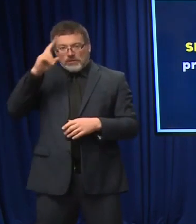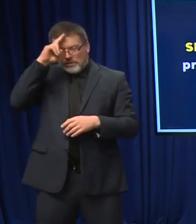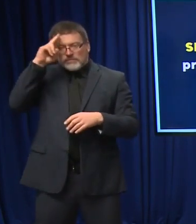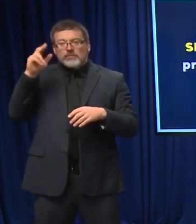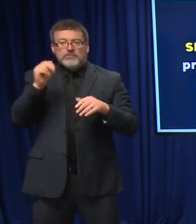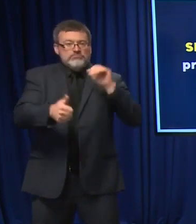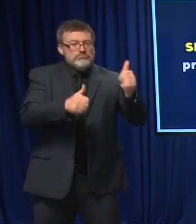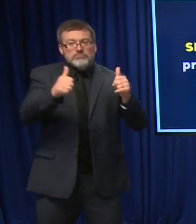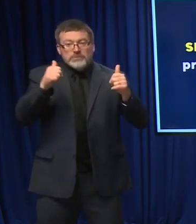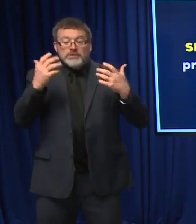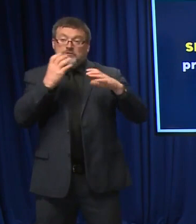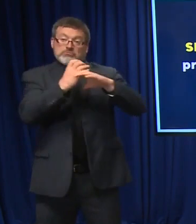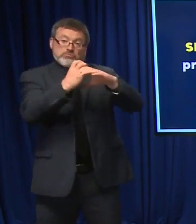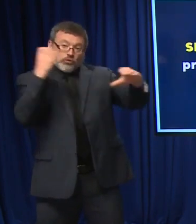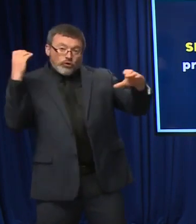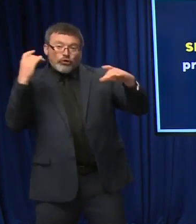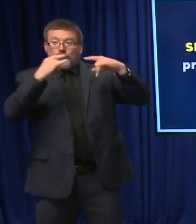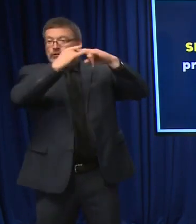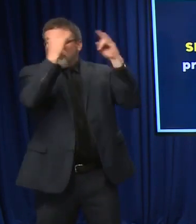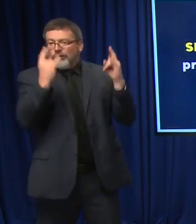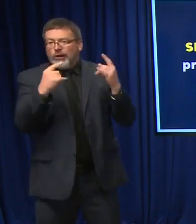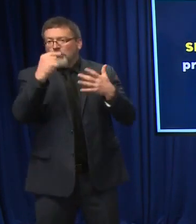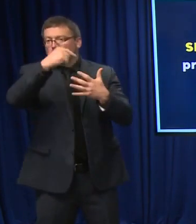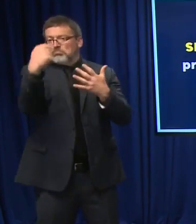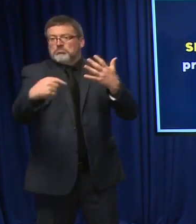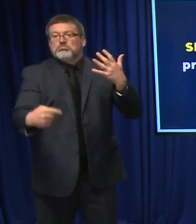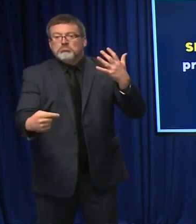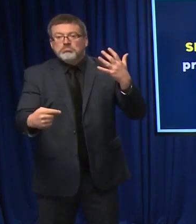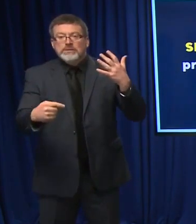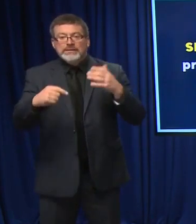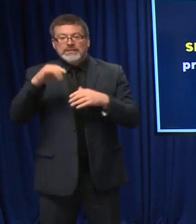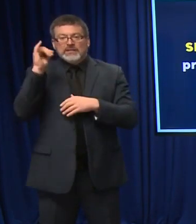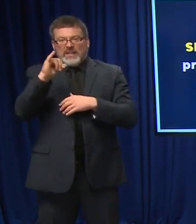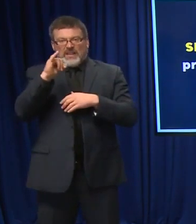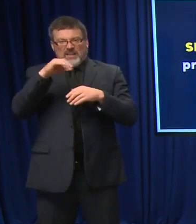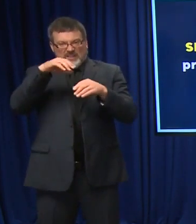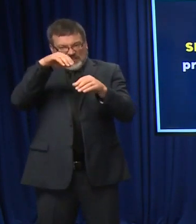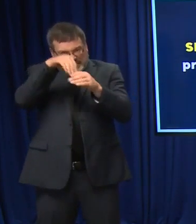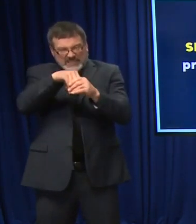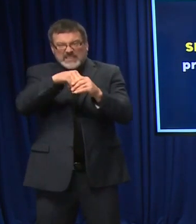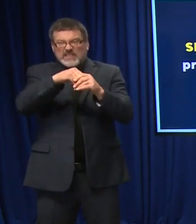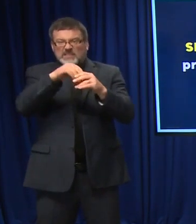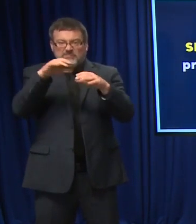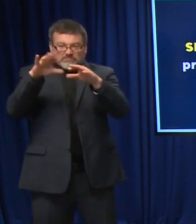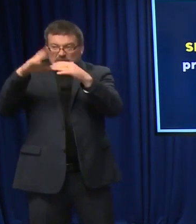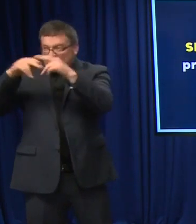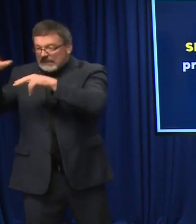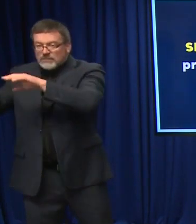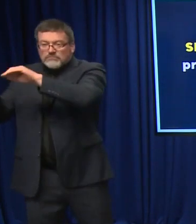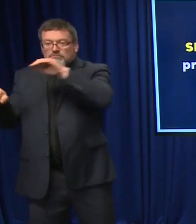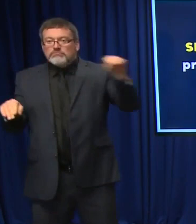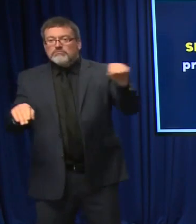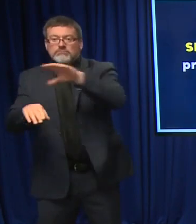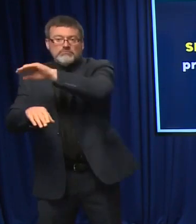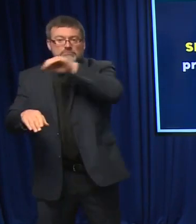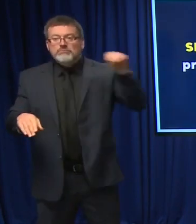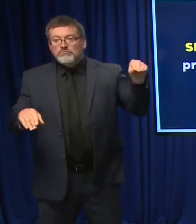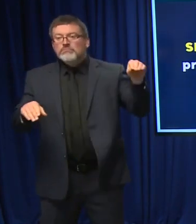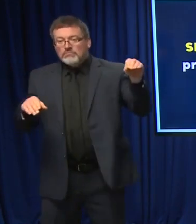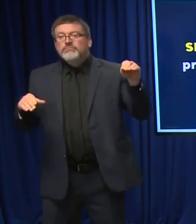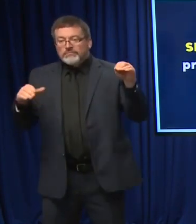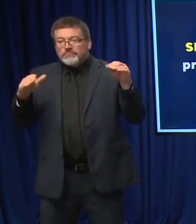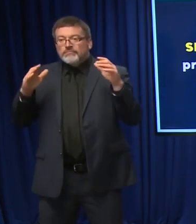within the four walls of a hospital, and this executive order is going to assist with that. We're adding flexibilities to increase bed